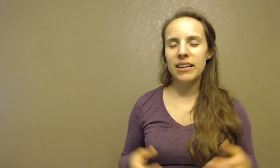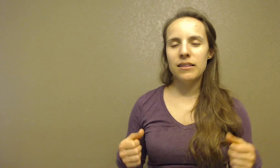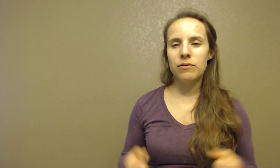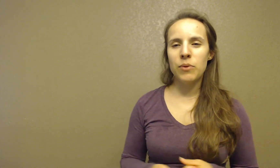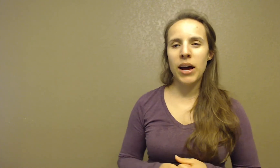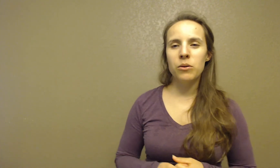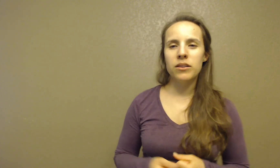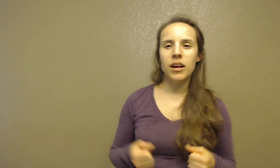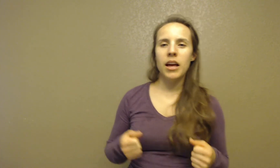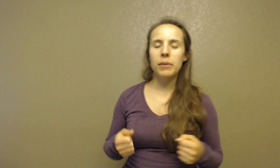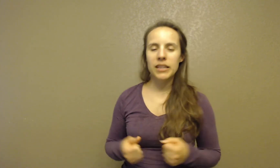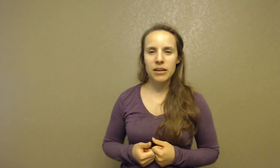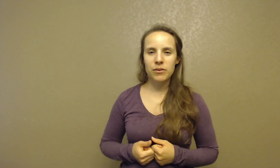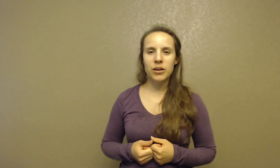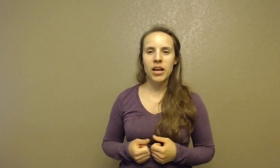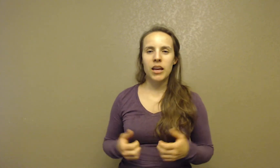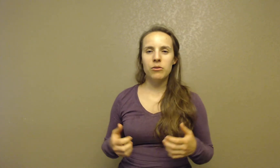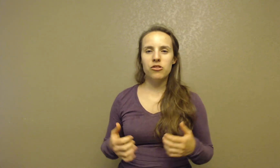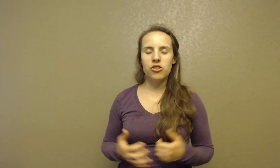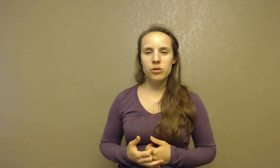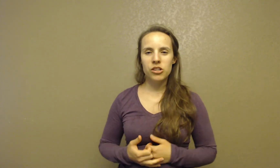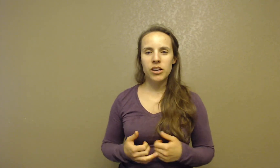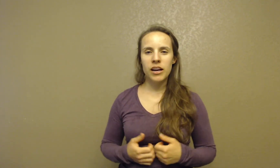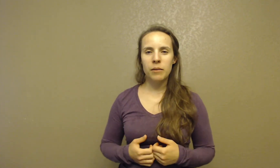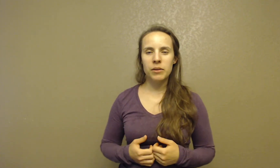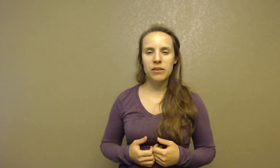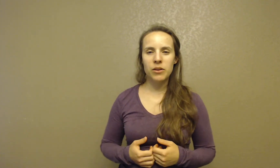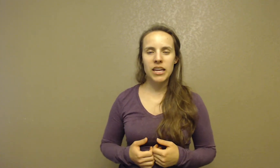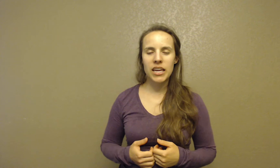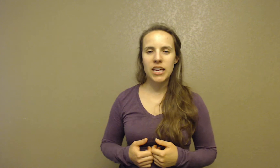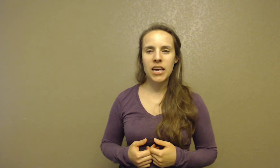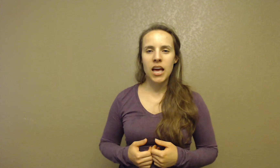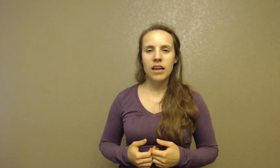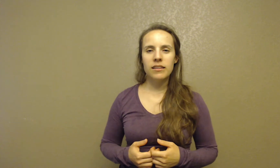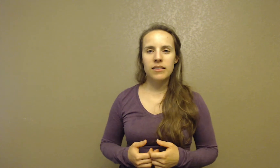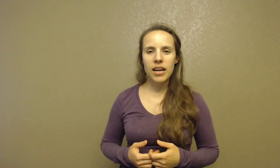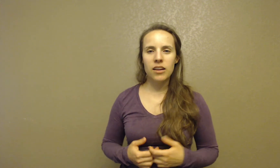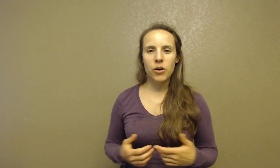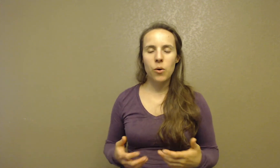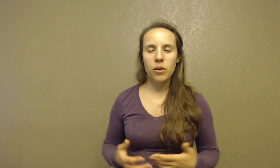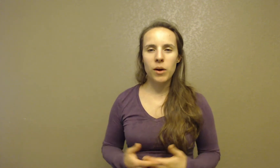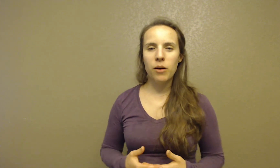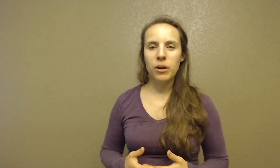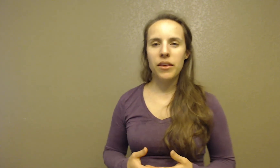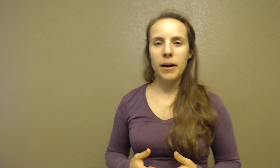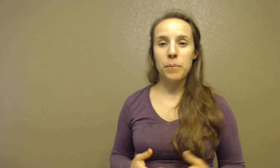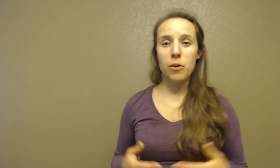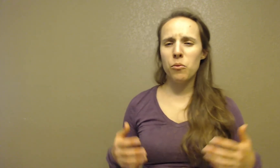devout believer. He was a Jewish believer, and he studied for quite a while with a